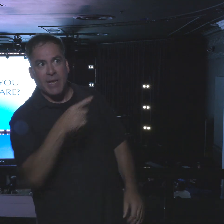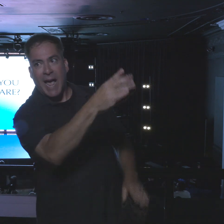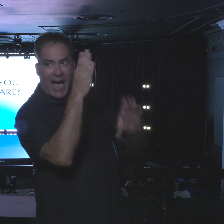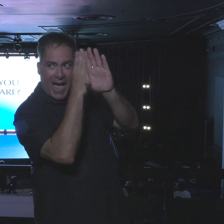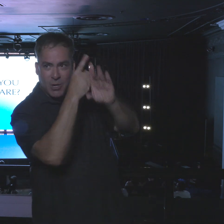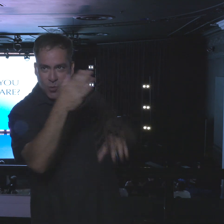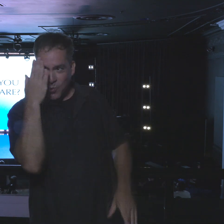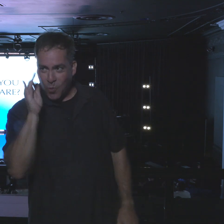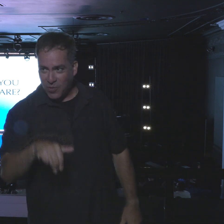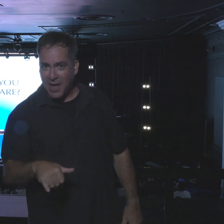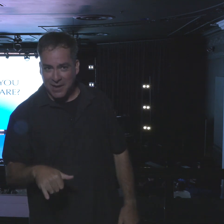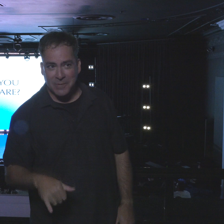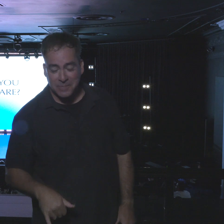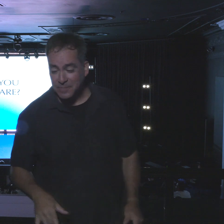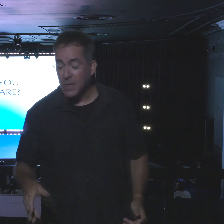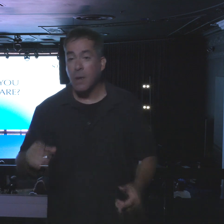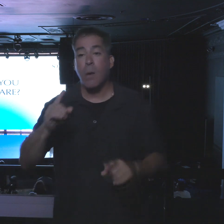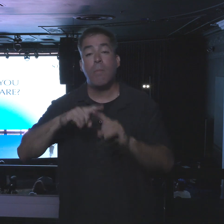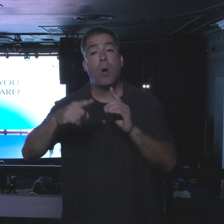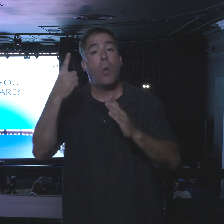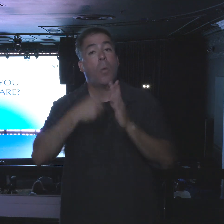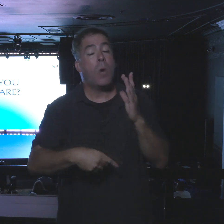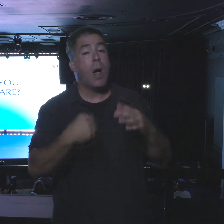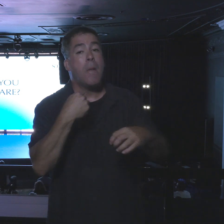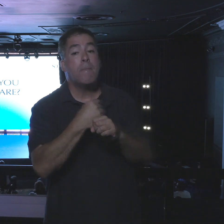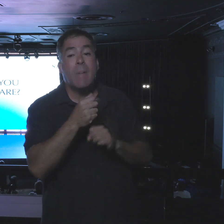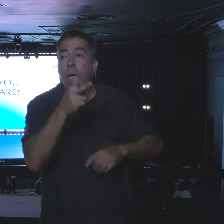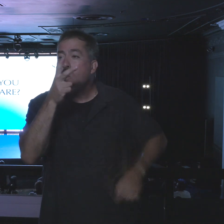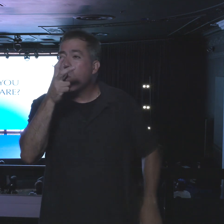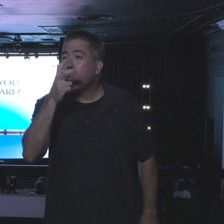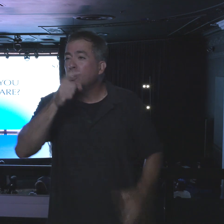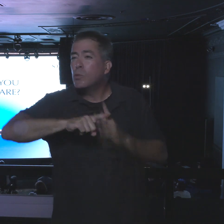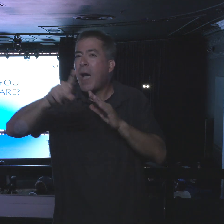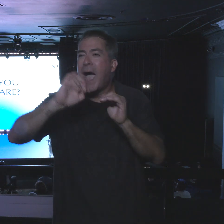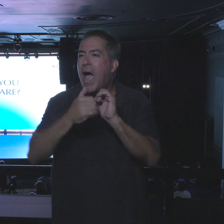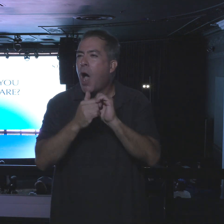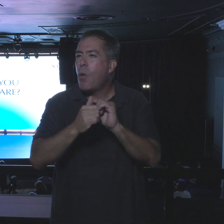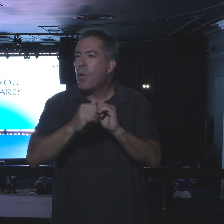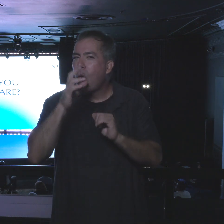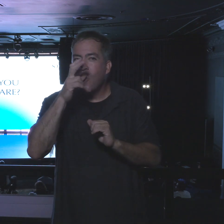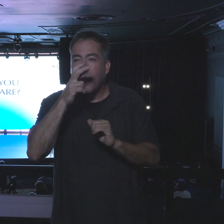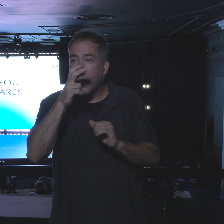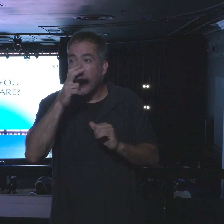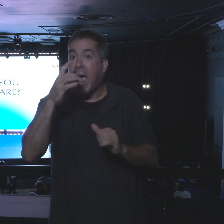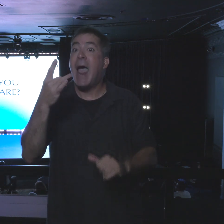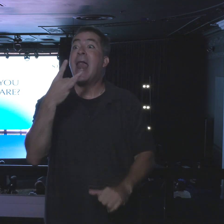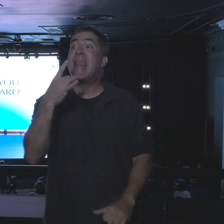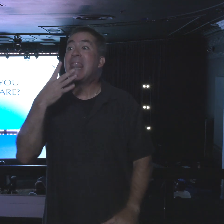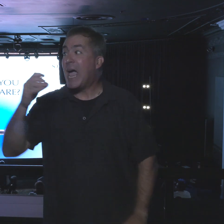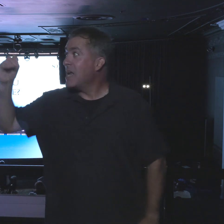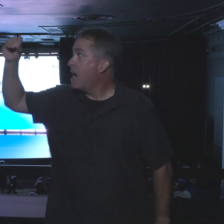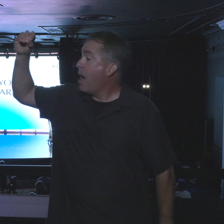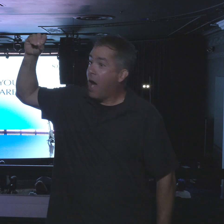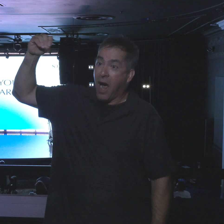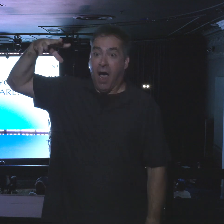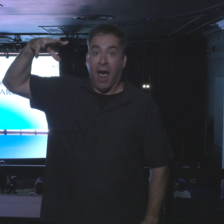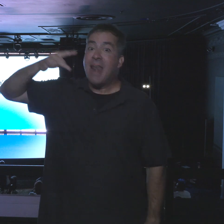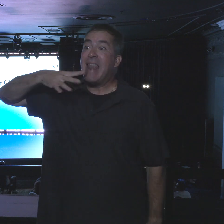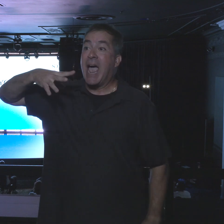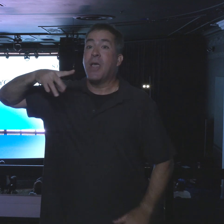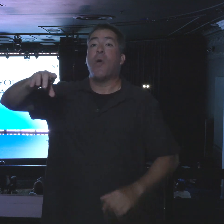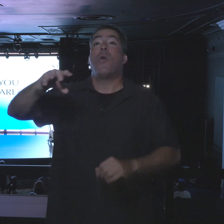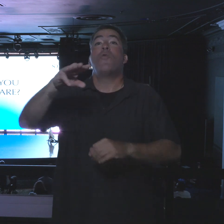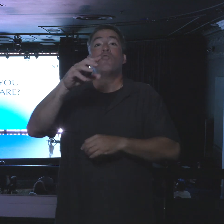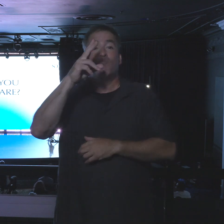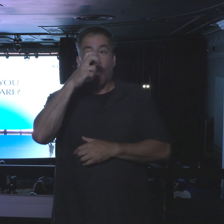behind the wall. But what makes roaches flee? Turn the light on. When you turn